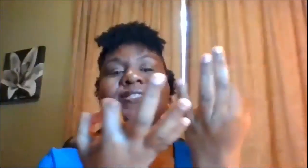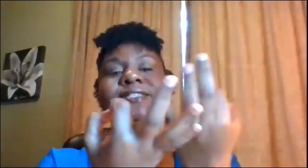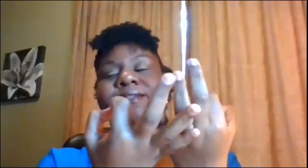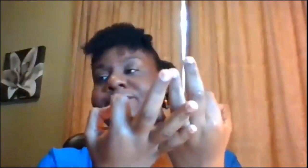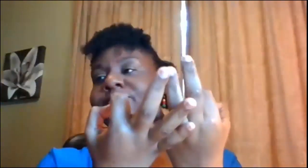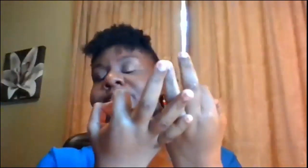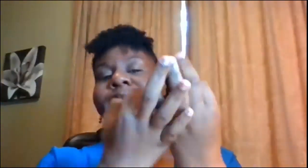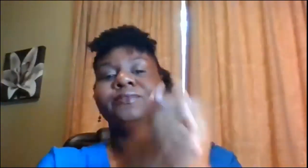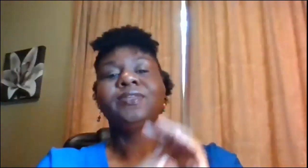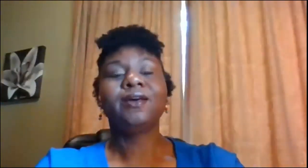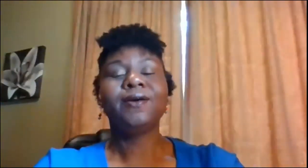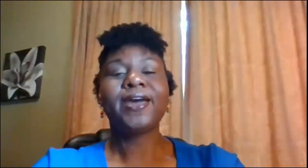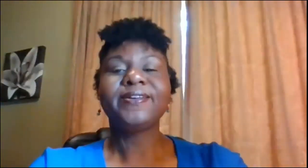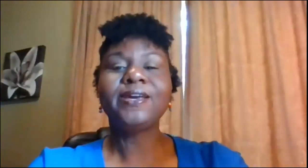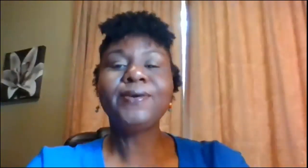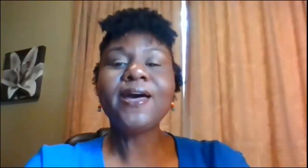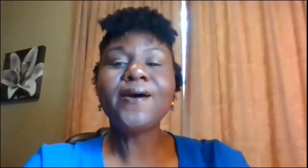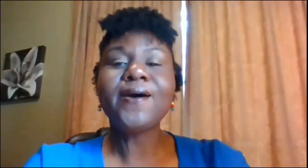all right here we go